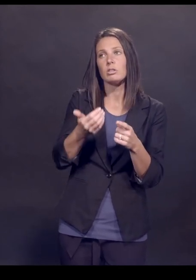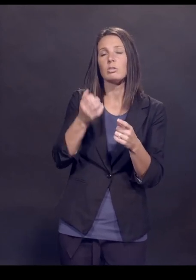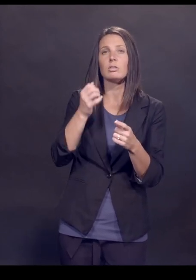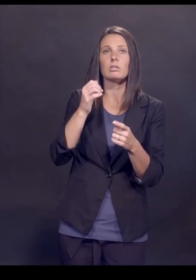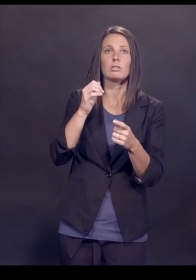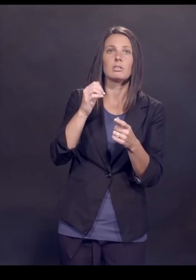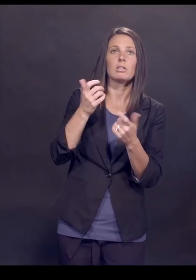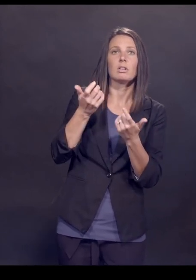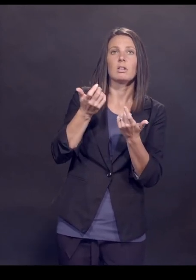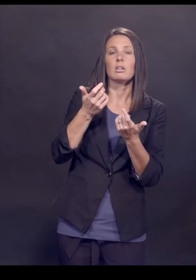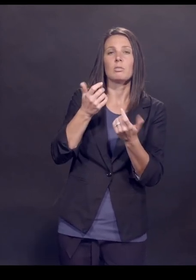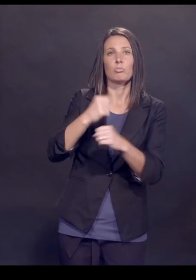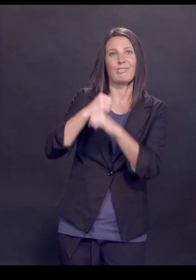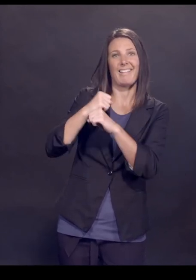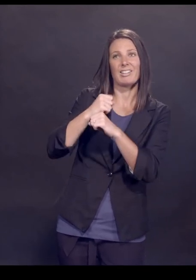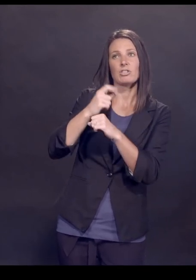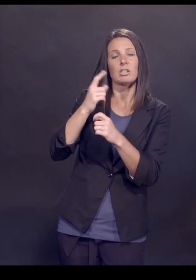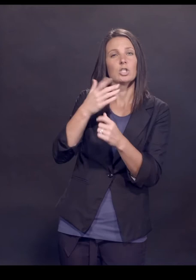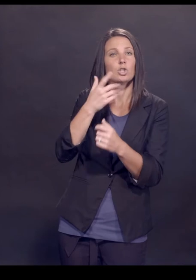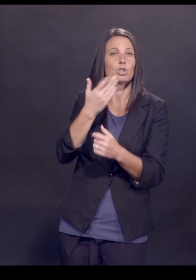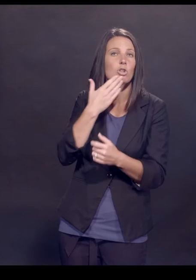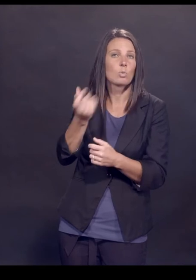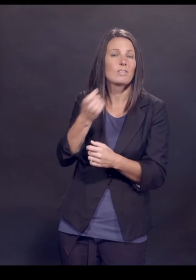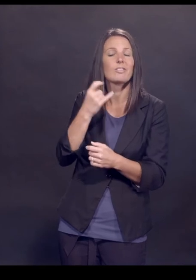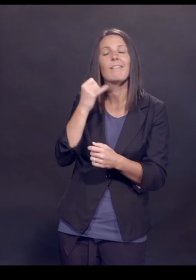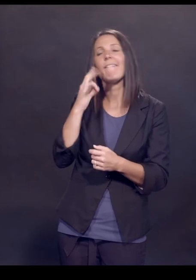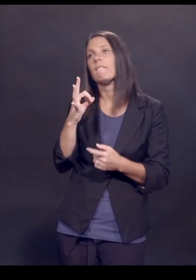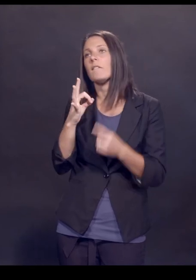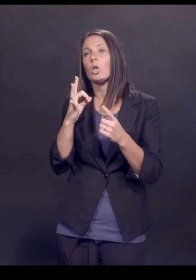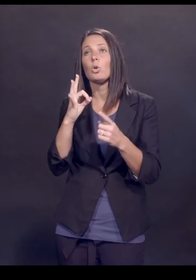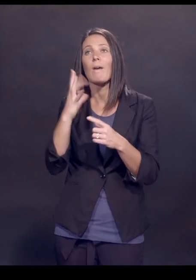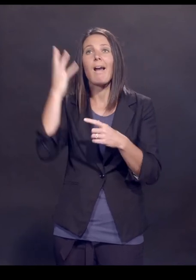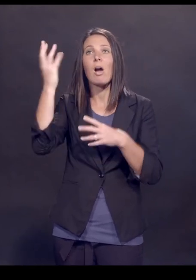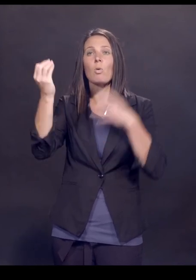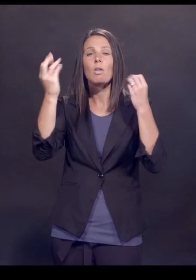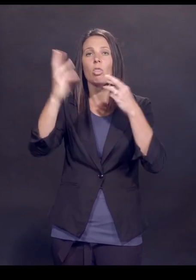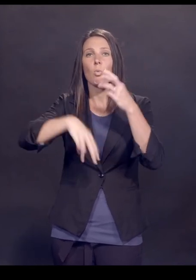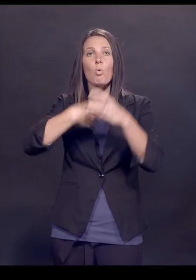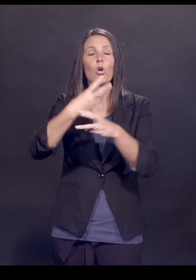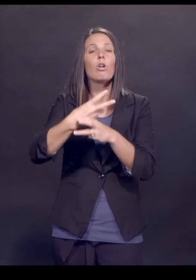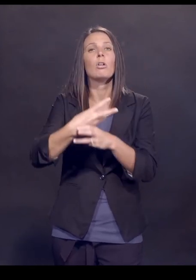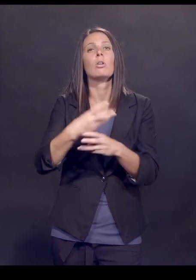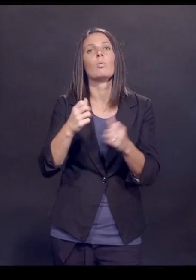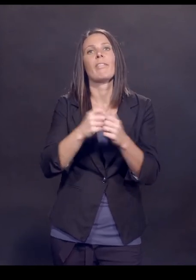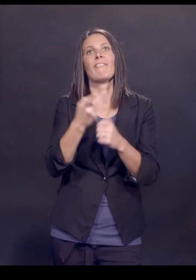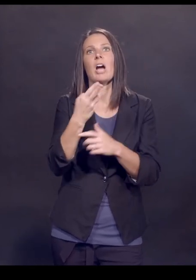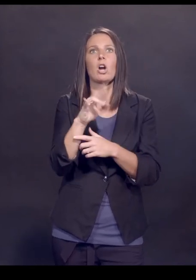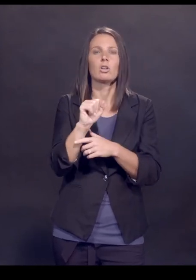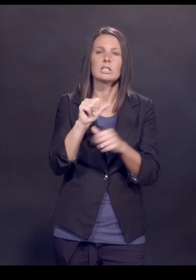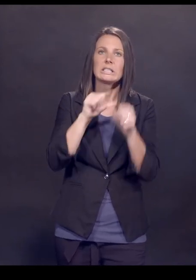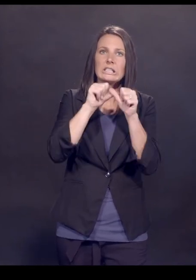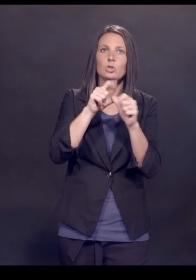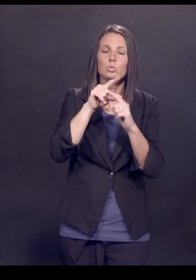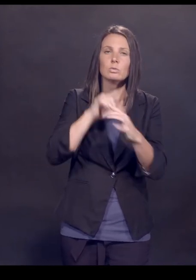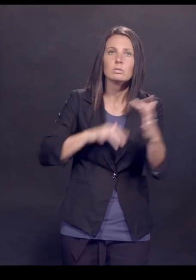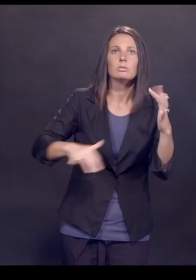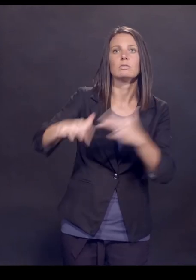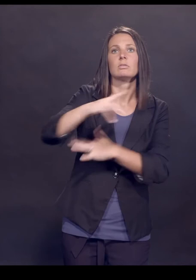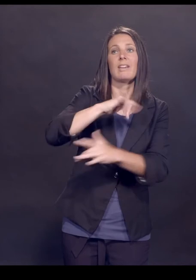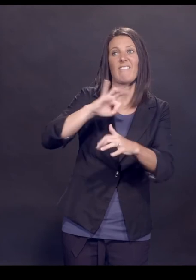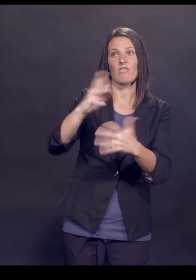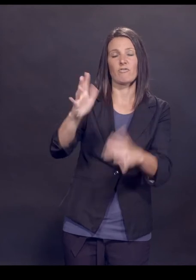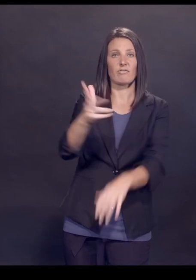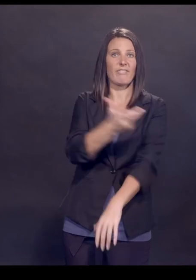asymptomatic disease. The question is a good one. I mean, if you're in a world, and we are in that world now, where the virus is continuing to circulate and you're